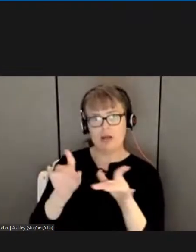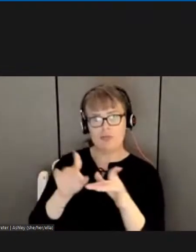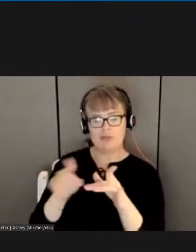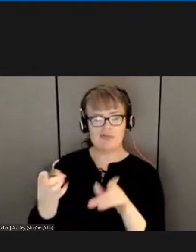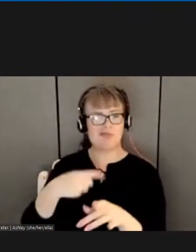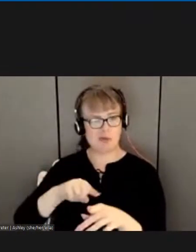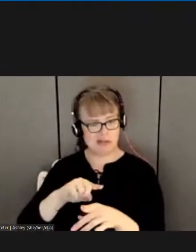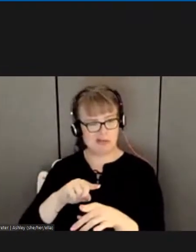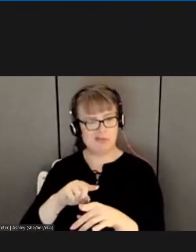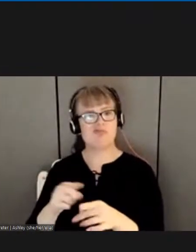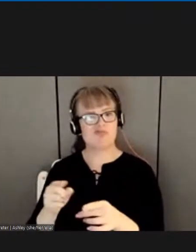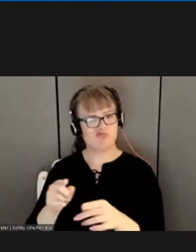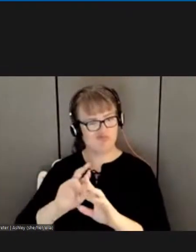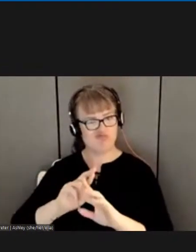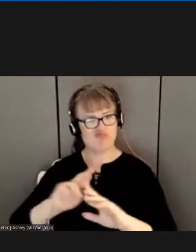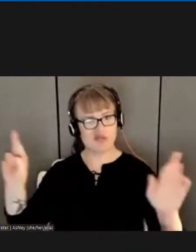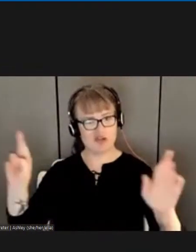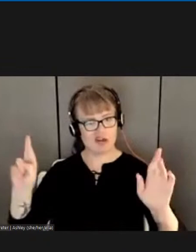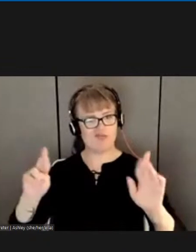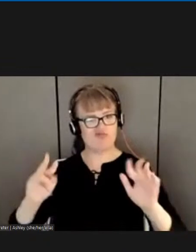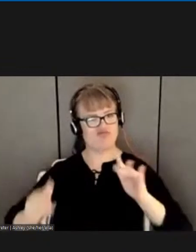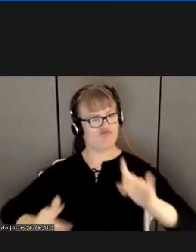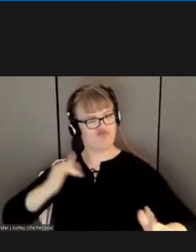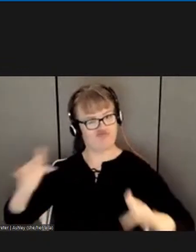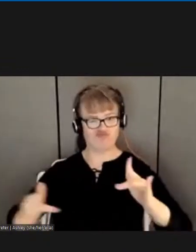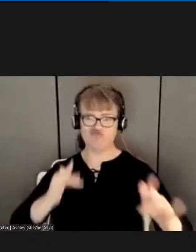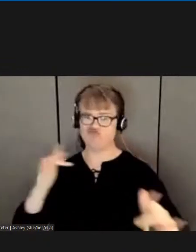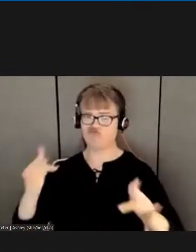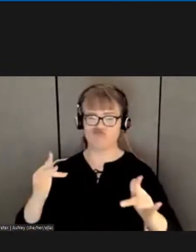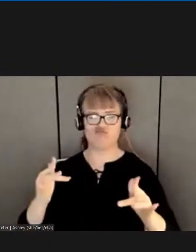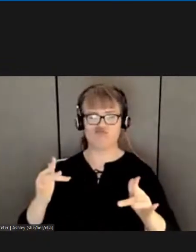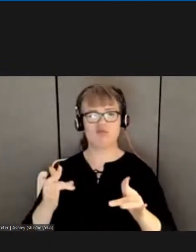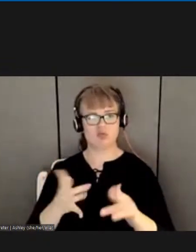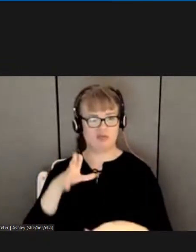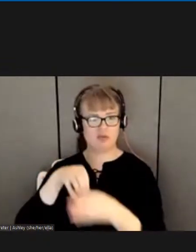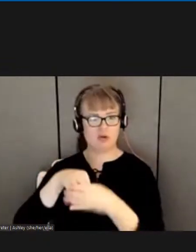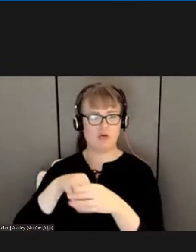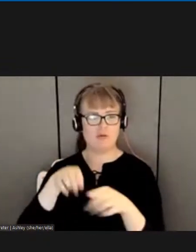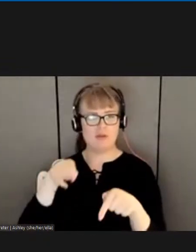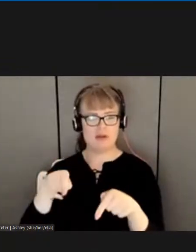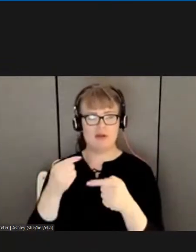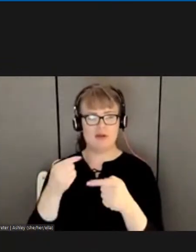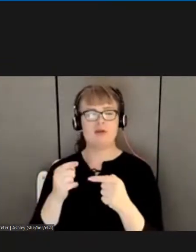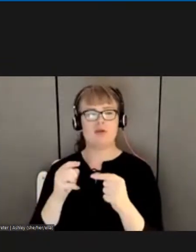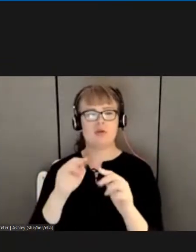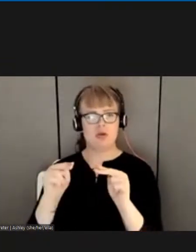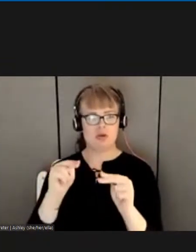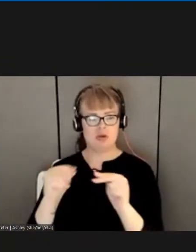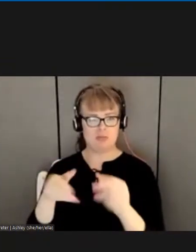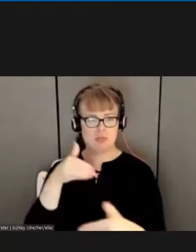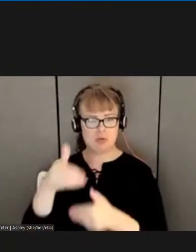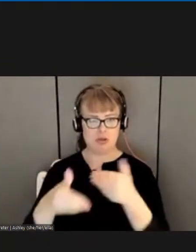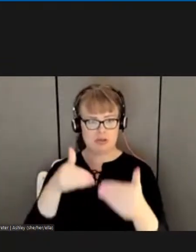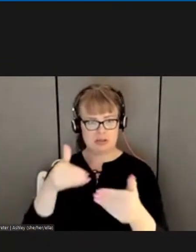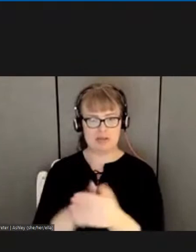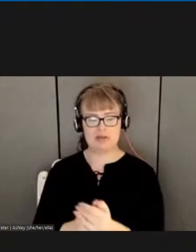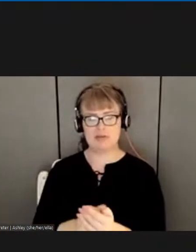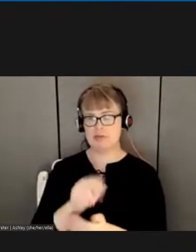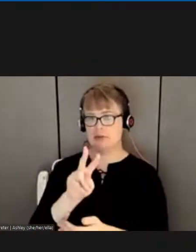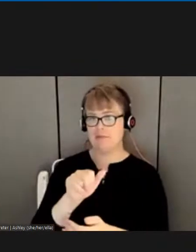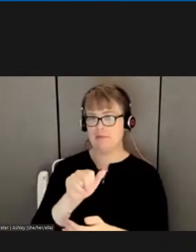negotiation process. President Demenstein and industrial relations director Vance Zimmerman. They've held core committees